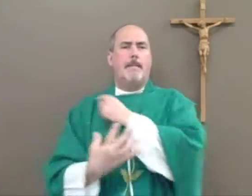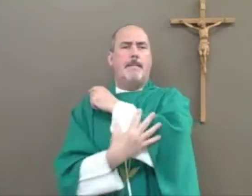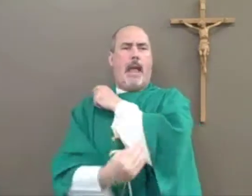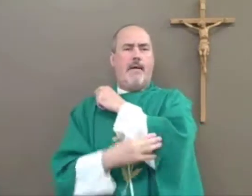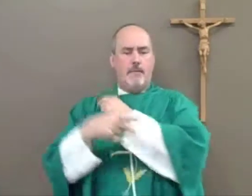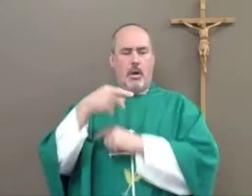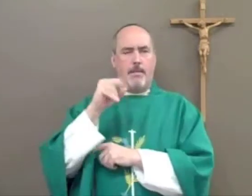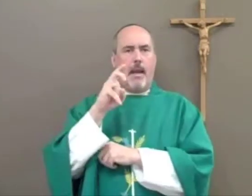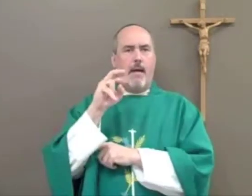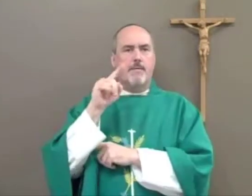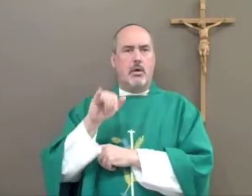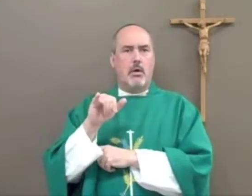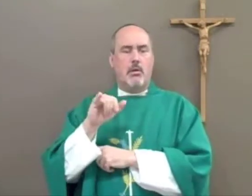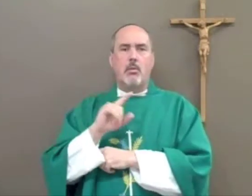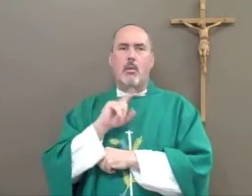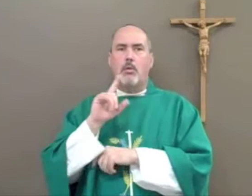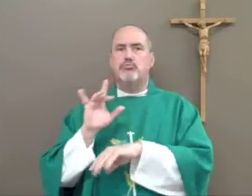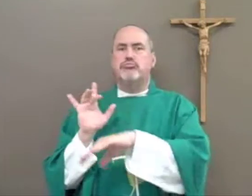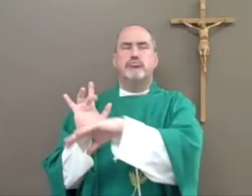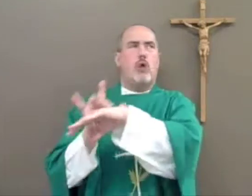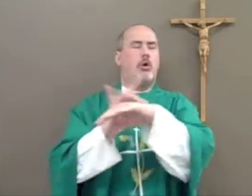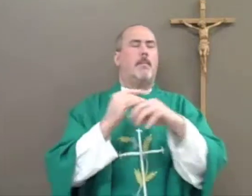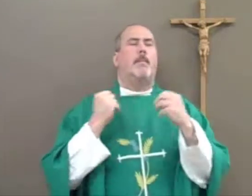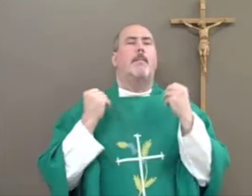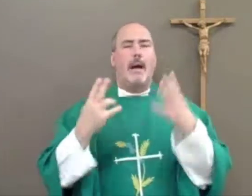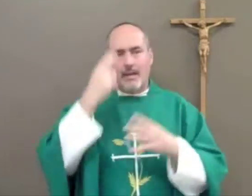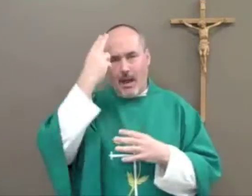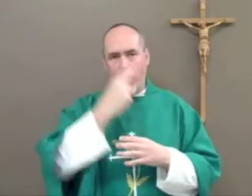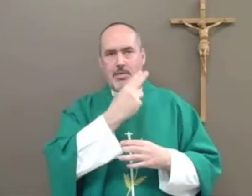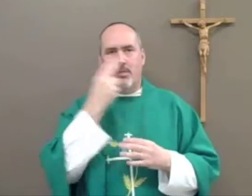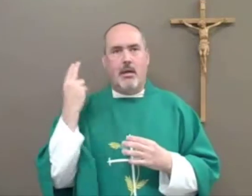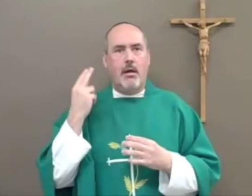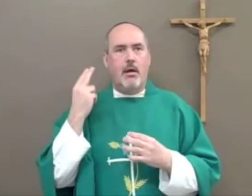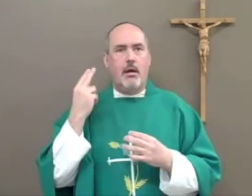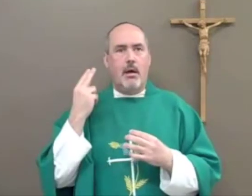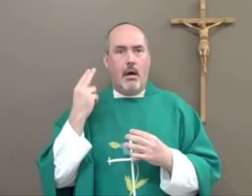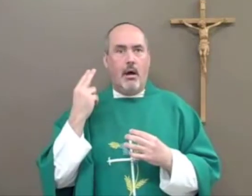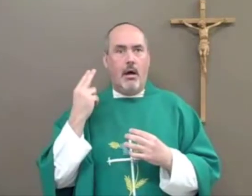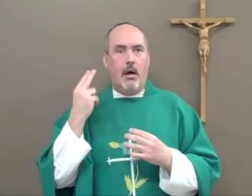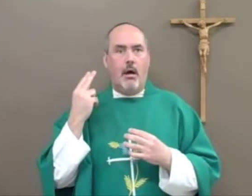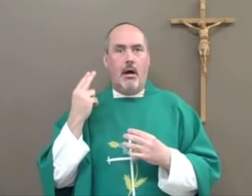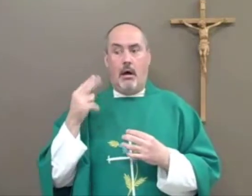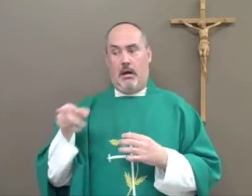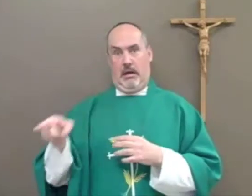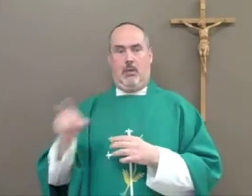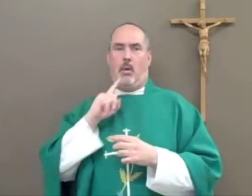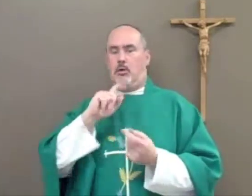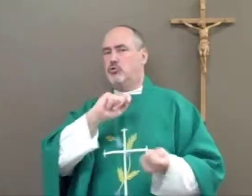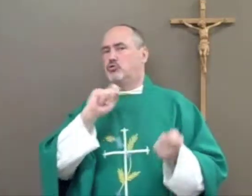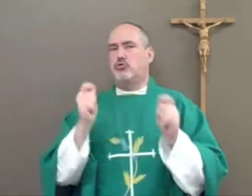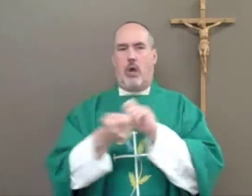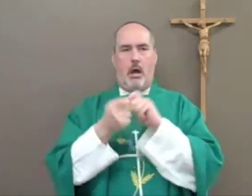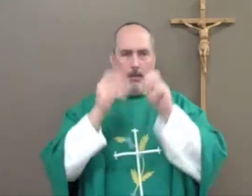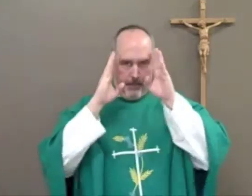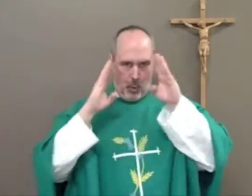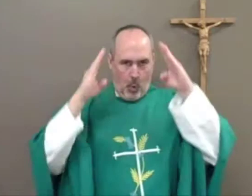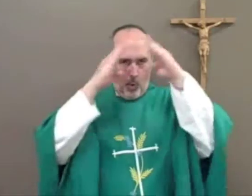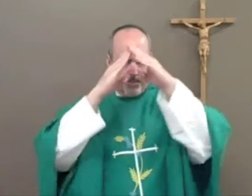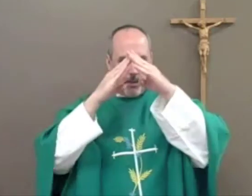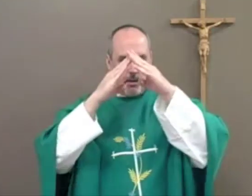he lived a very poor life, but he was a very devout Catholic. And he touched the lives of many Catholics, bishops, popes,